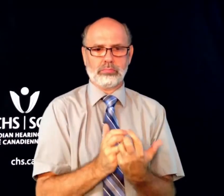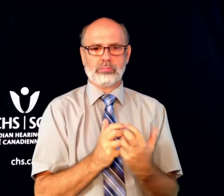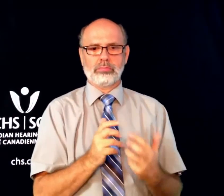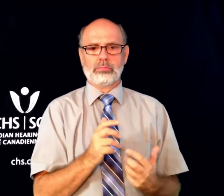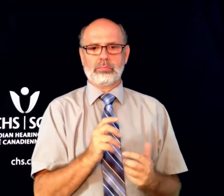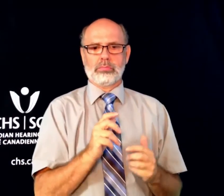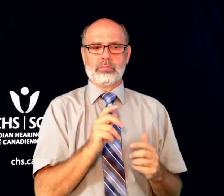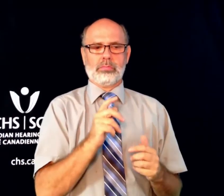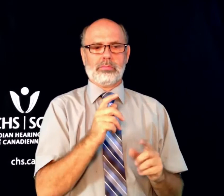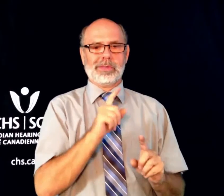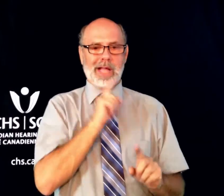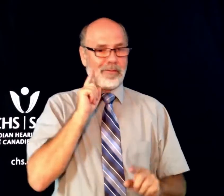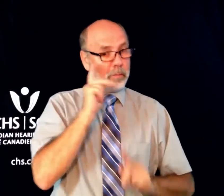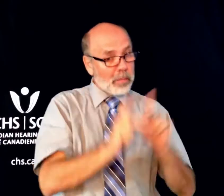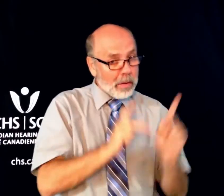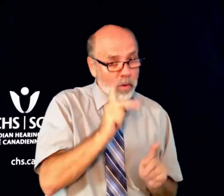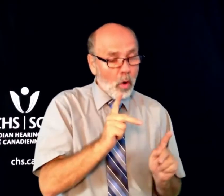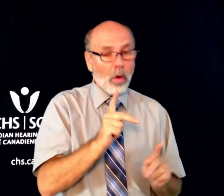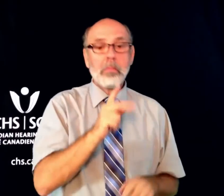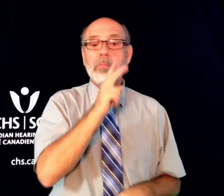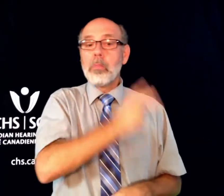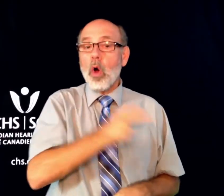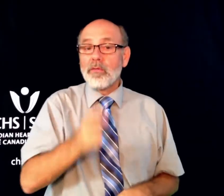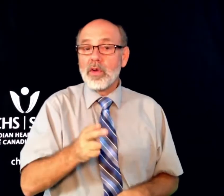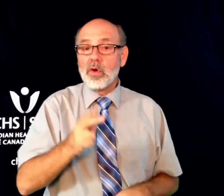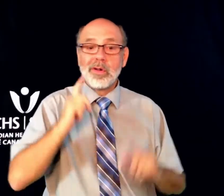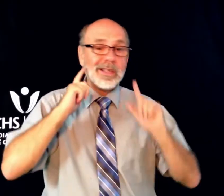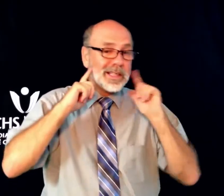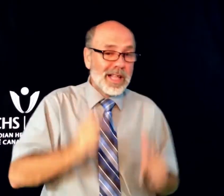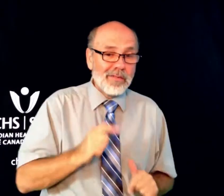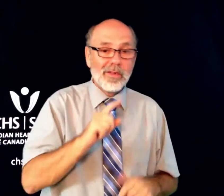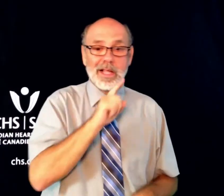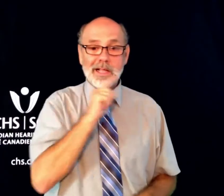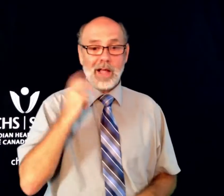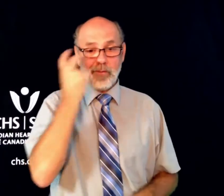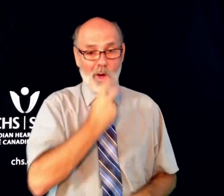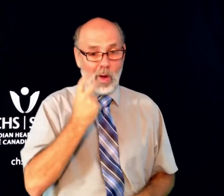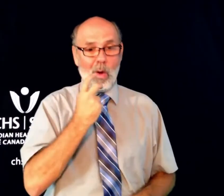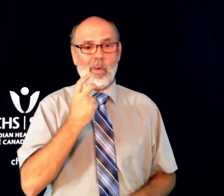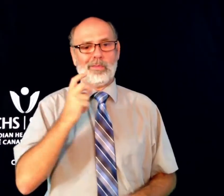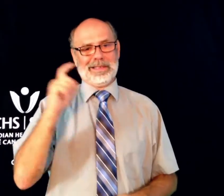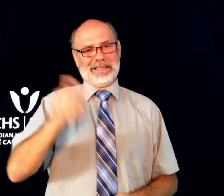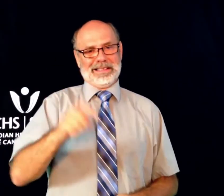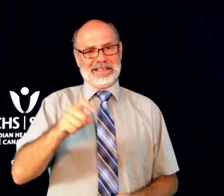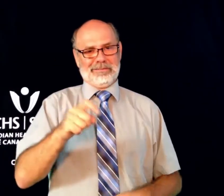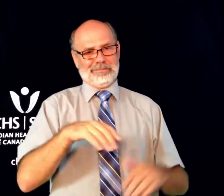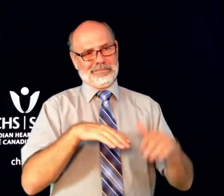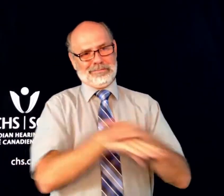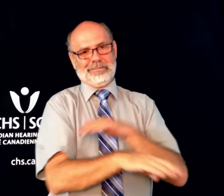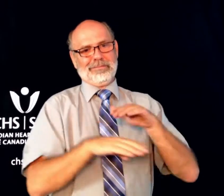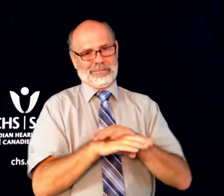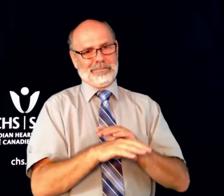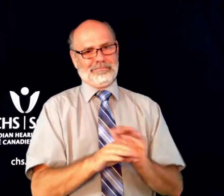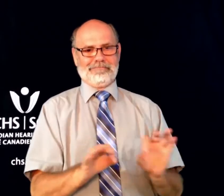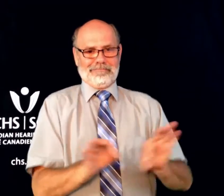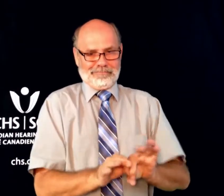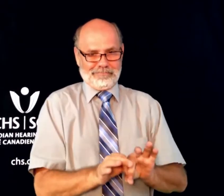legally responsible to provide accommodations for deaf, hard of hearing, deafened,